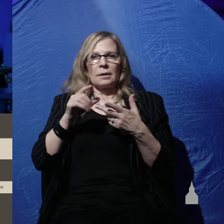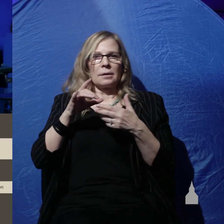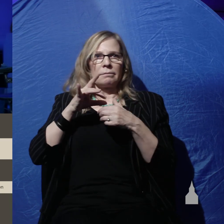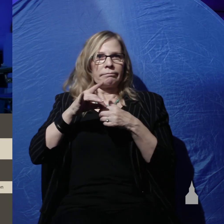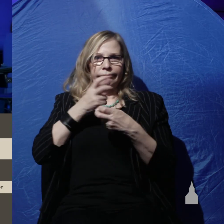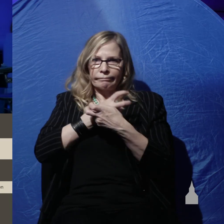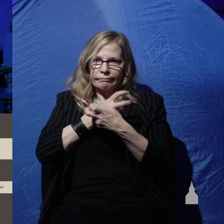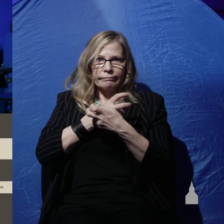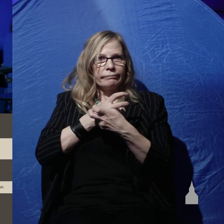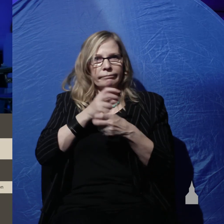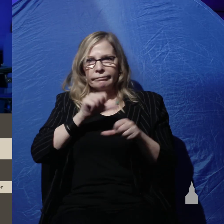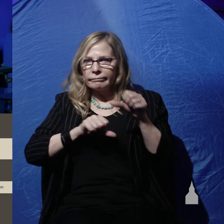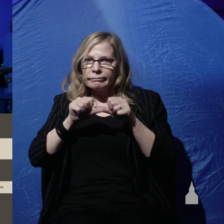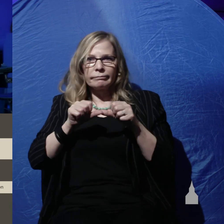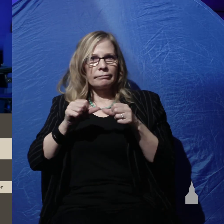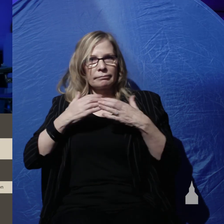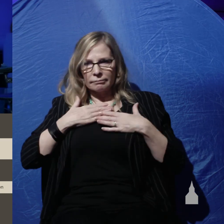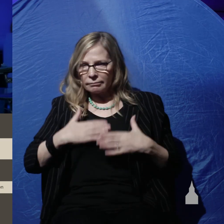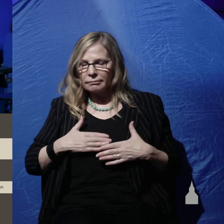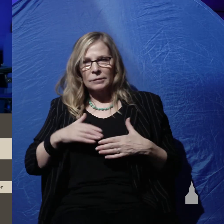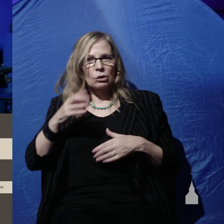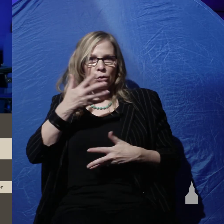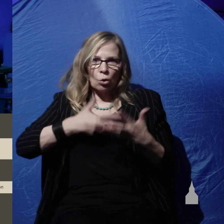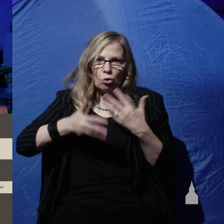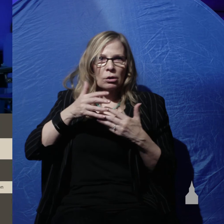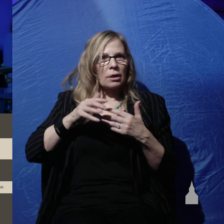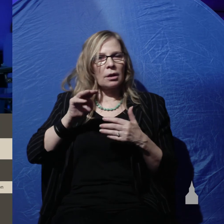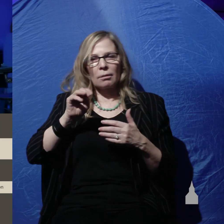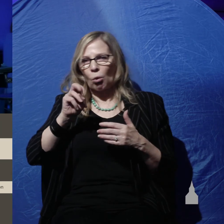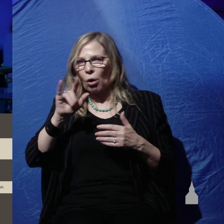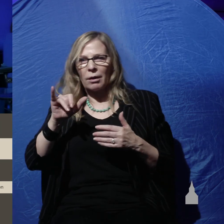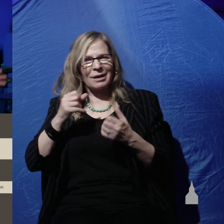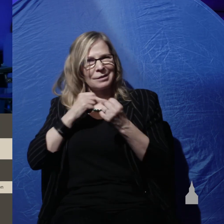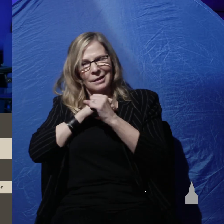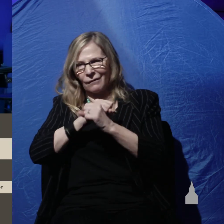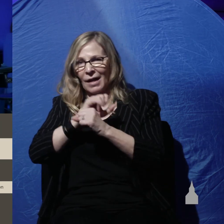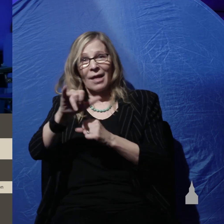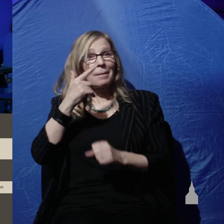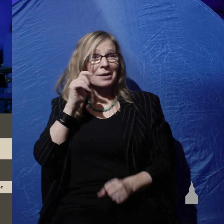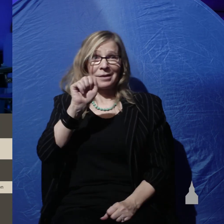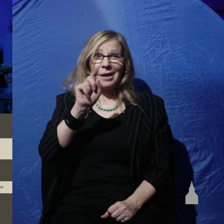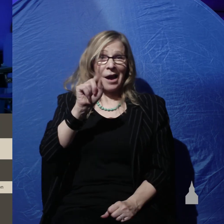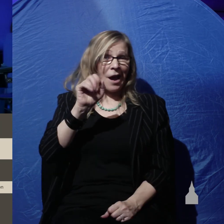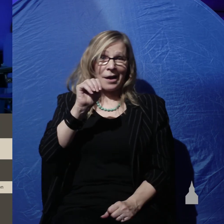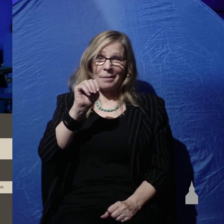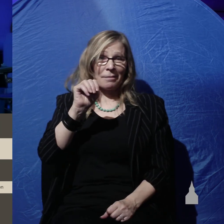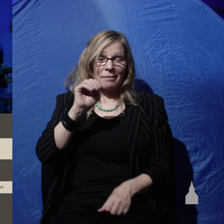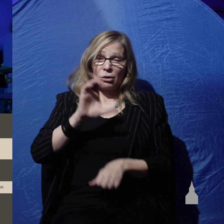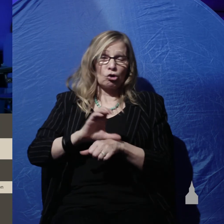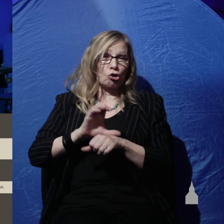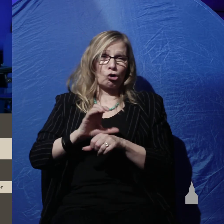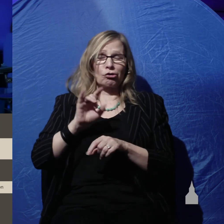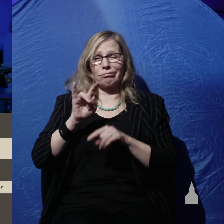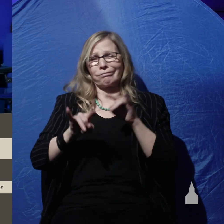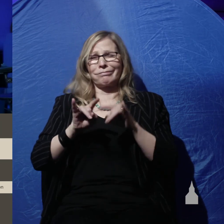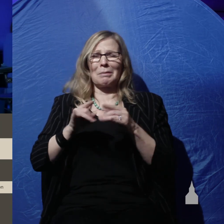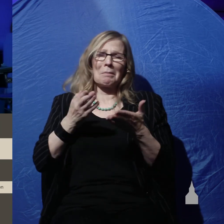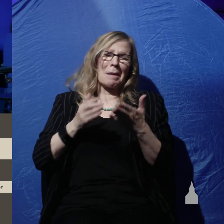anatomically socially morally because Adam is under attack in the church today as well as in the